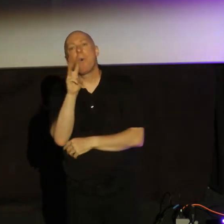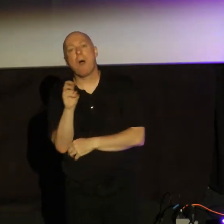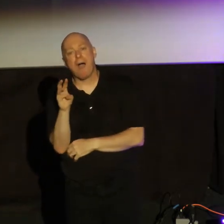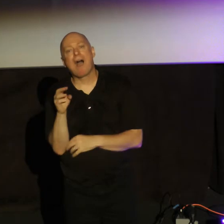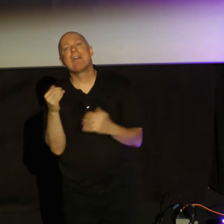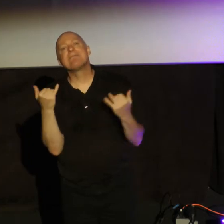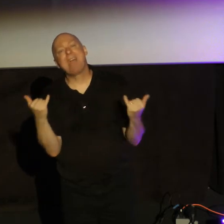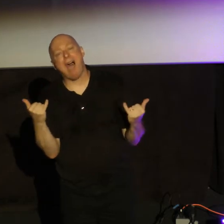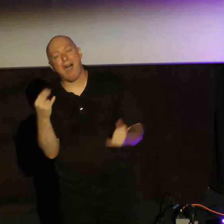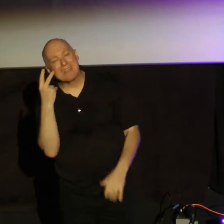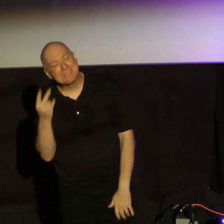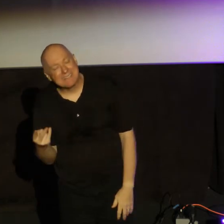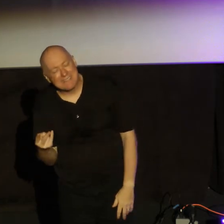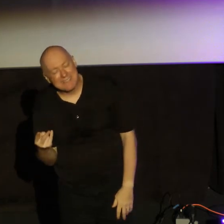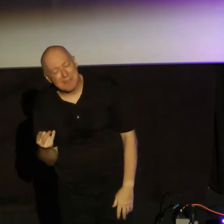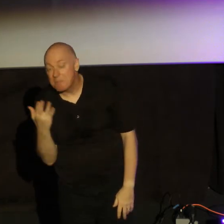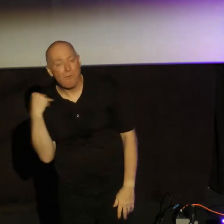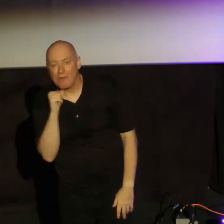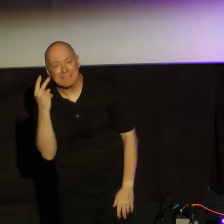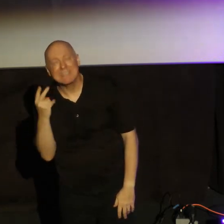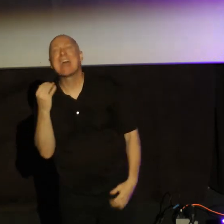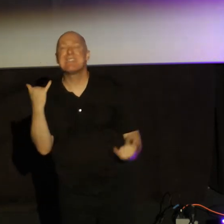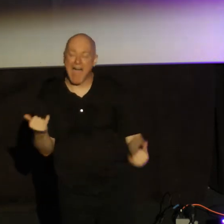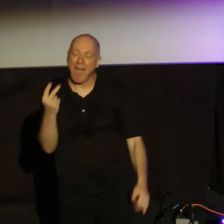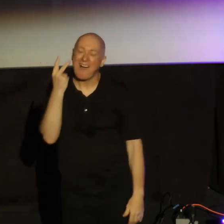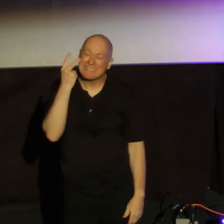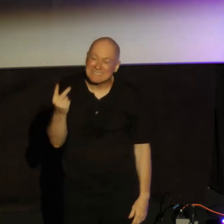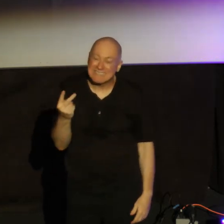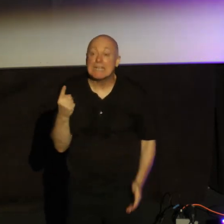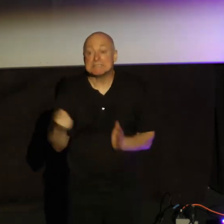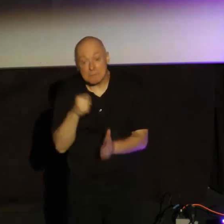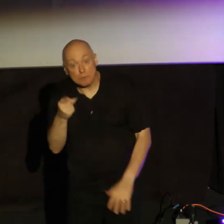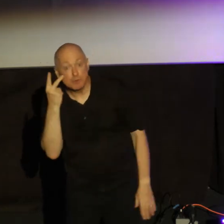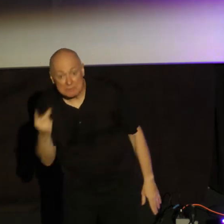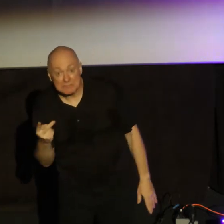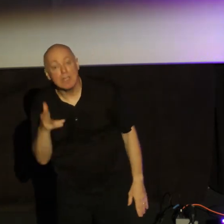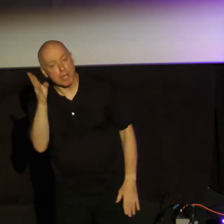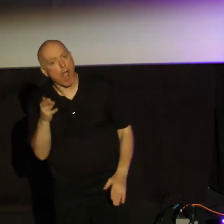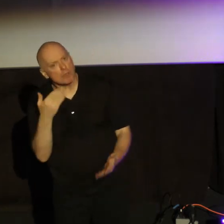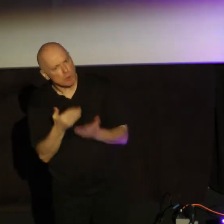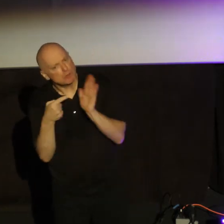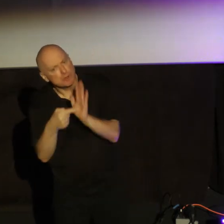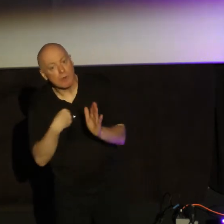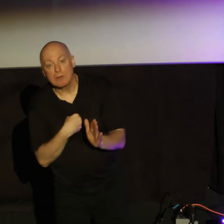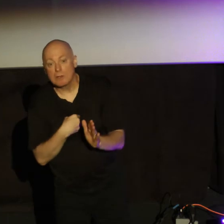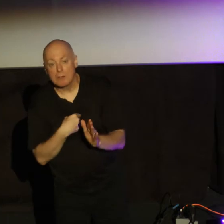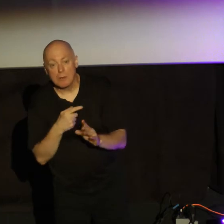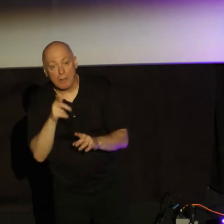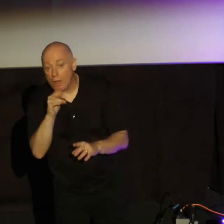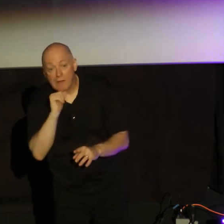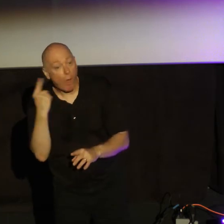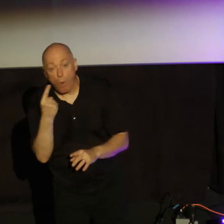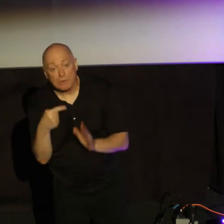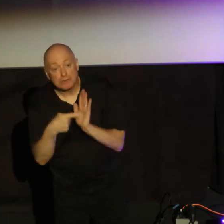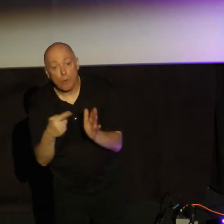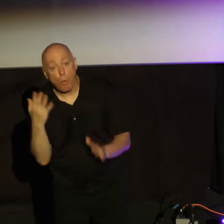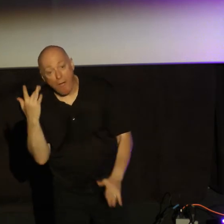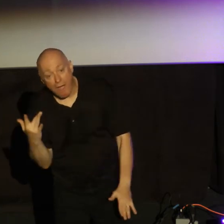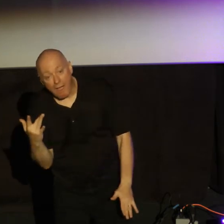those worked? I didn't see it at the time. Do you see how that worked out? Sometimes we see it. And God is good to show us. But not always. And it's not promised.